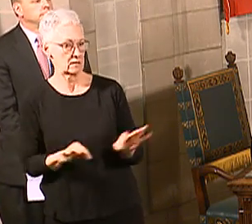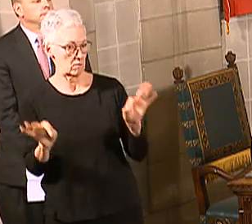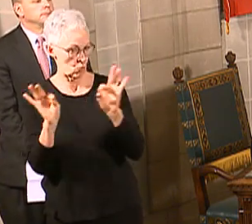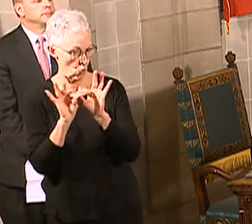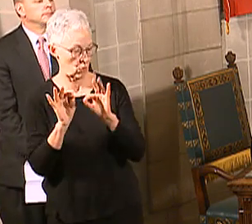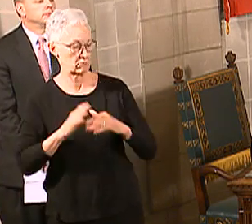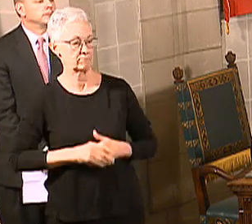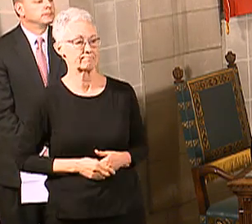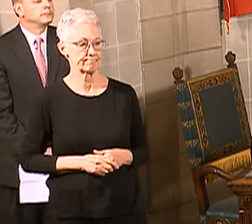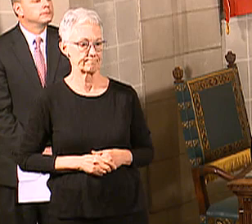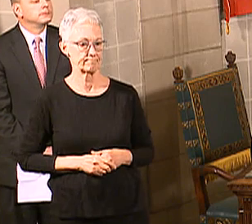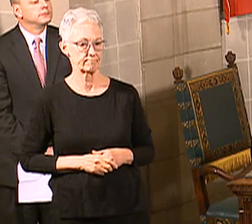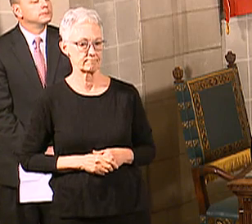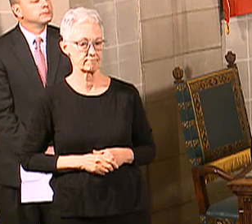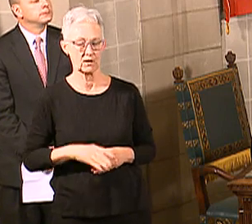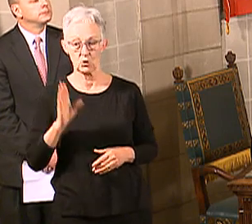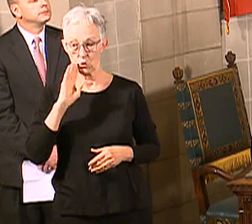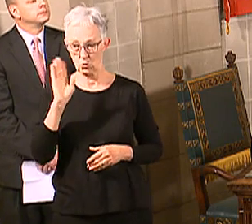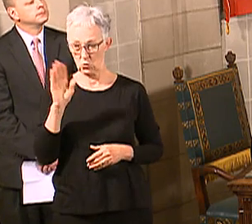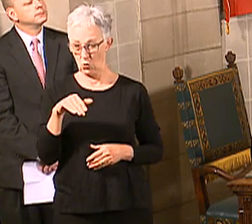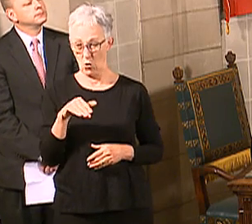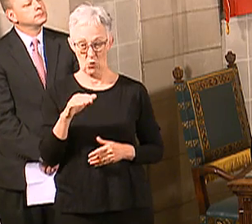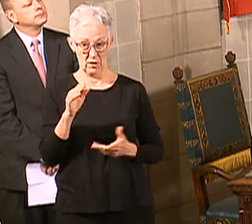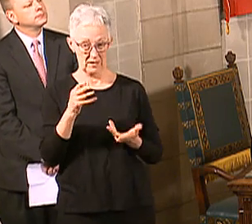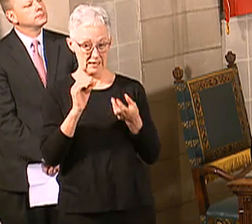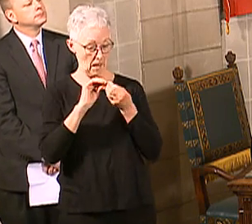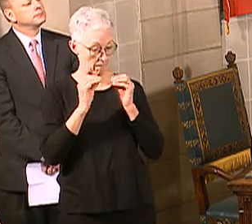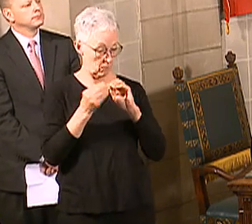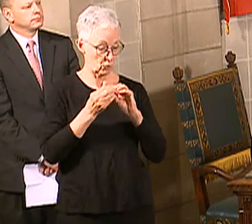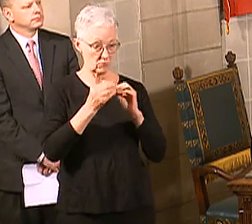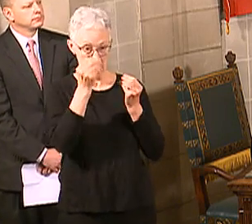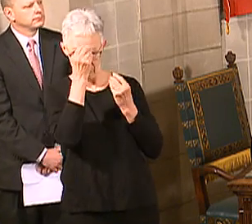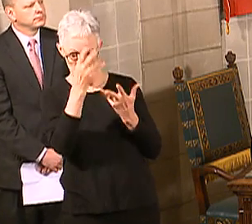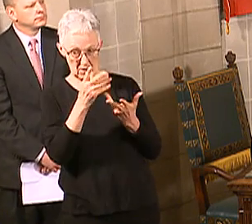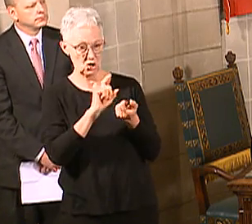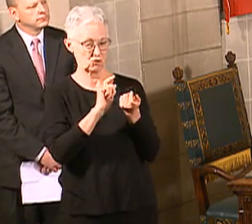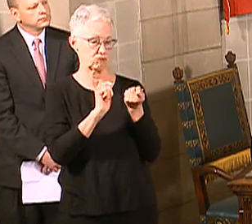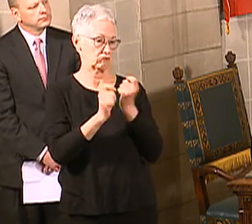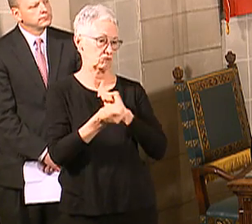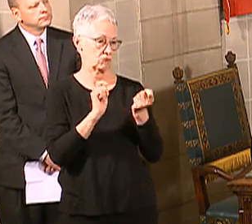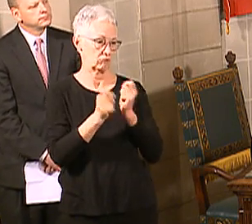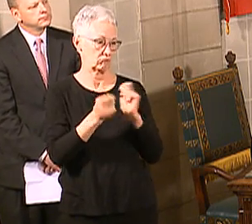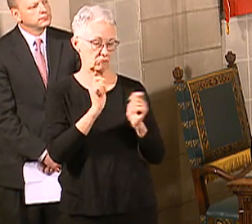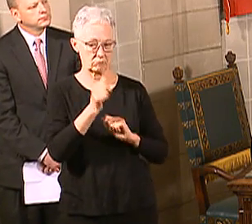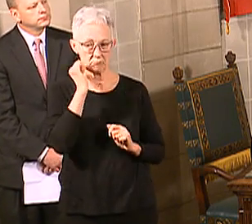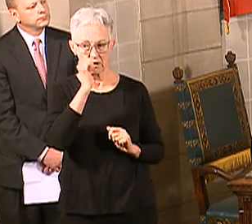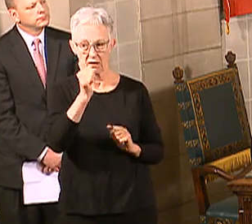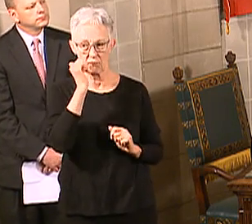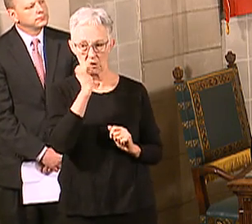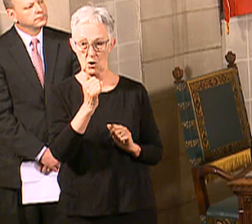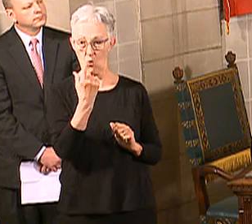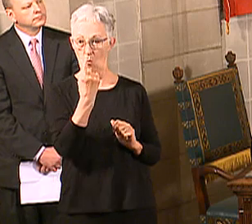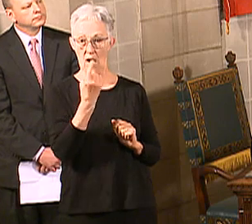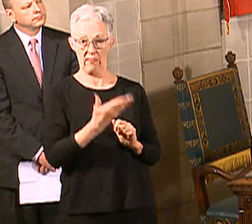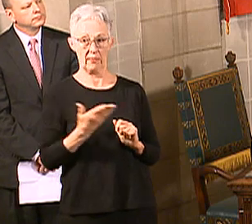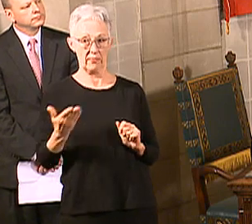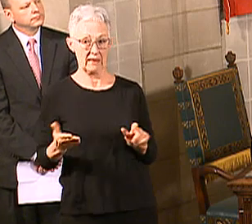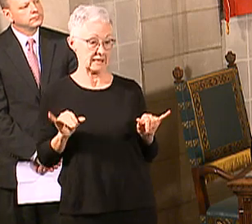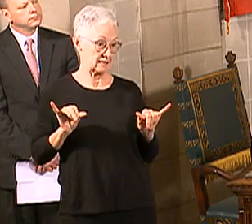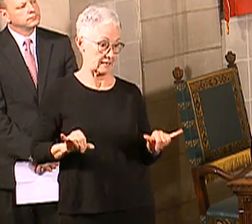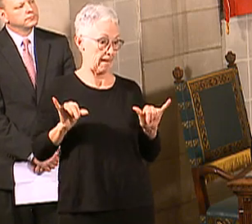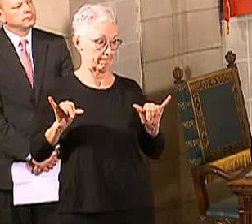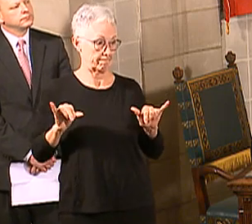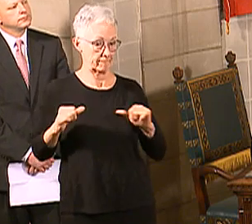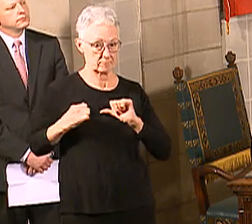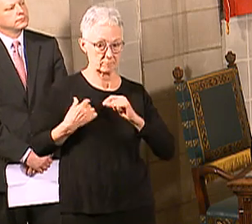information changes daily. I just want to tell you quickly a thing that's remained constant in this world. The passion and